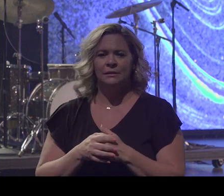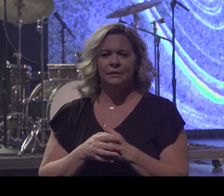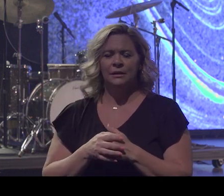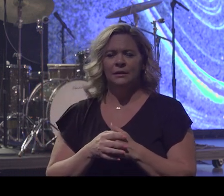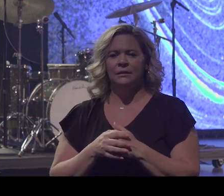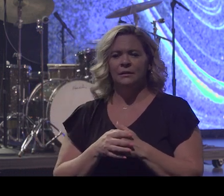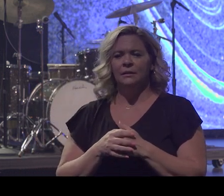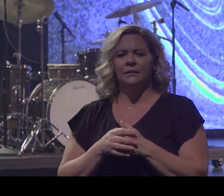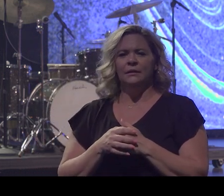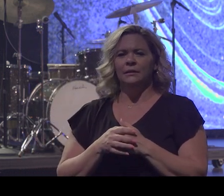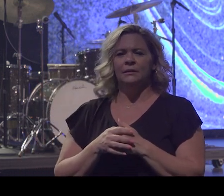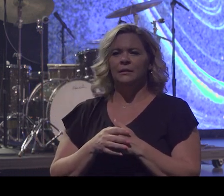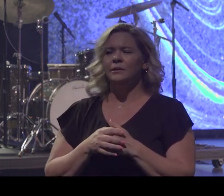This should be your hotline right here.